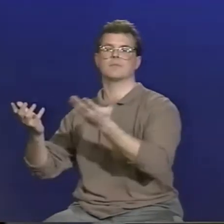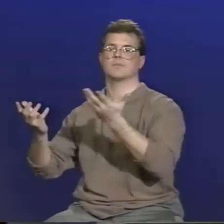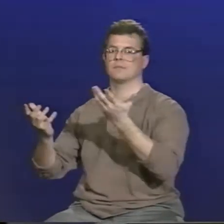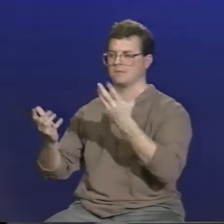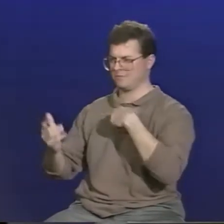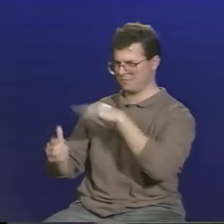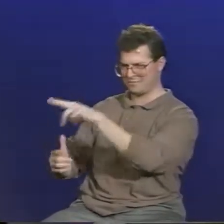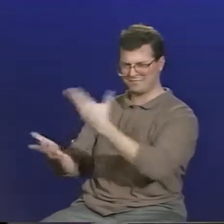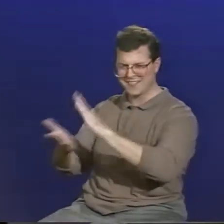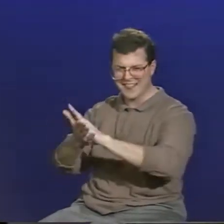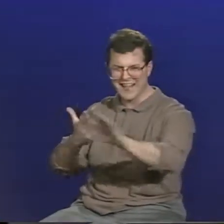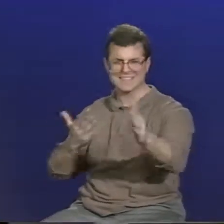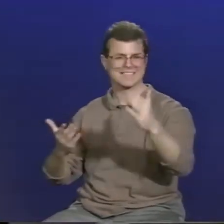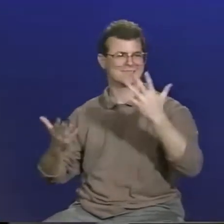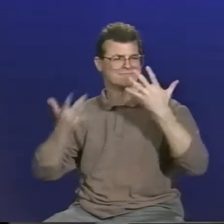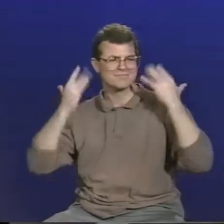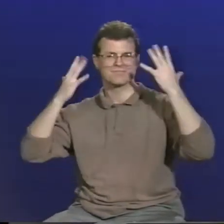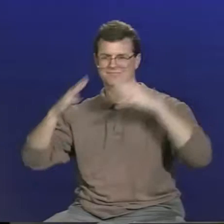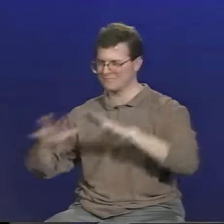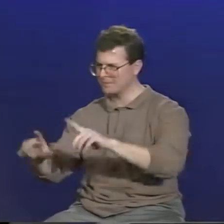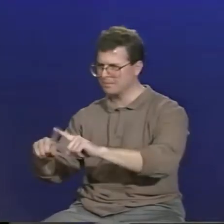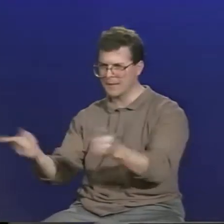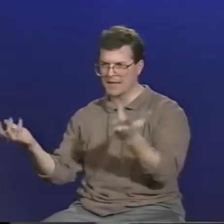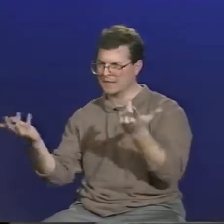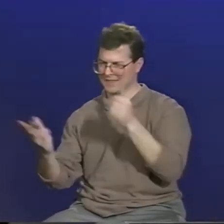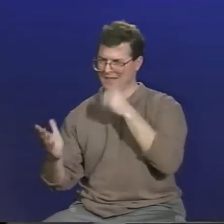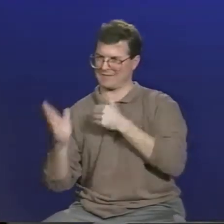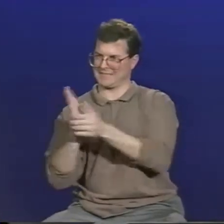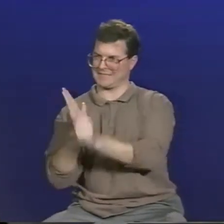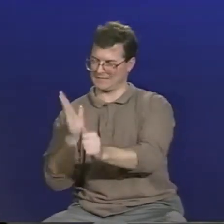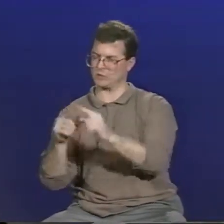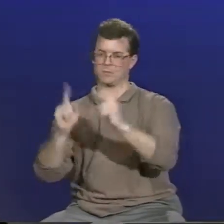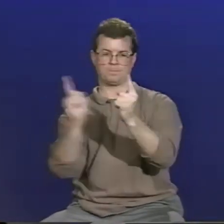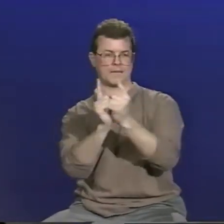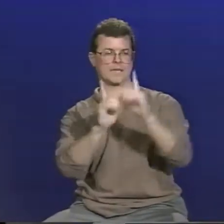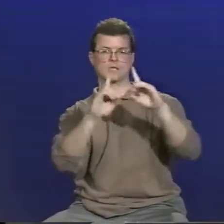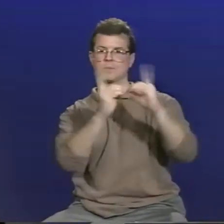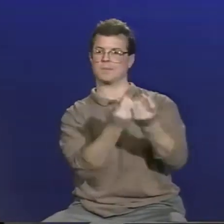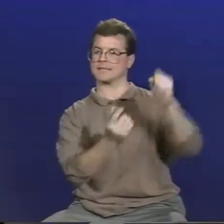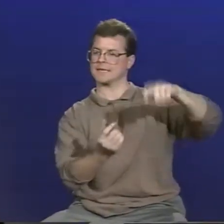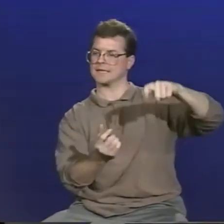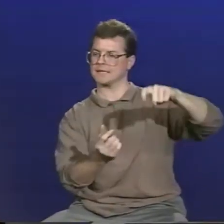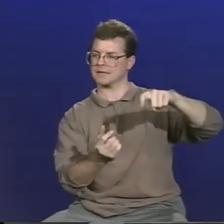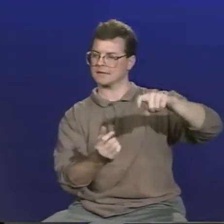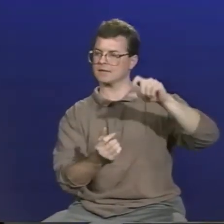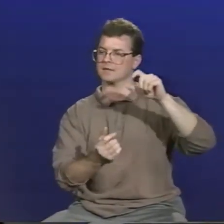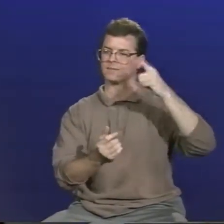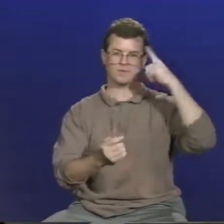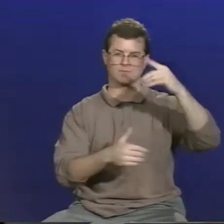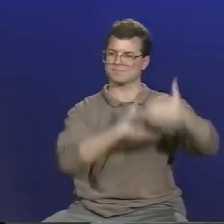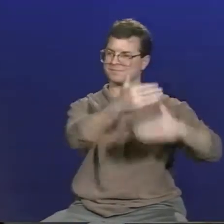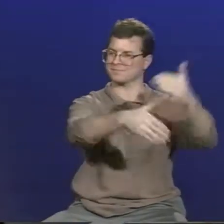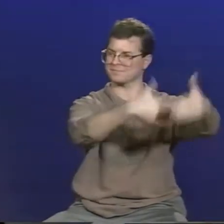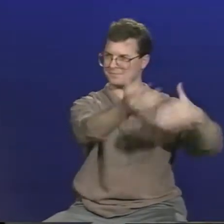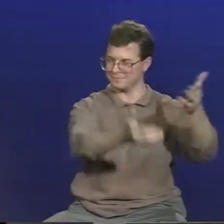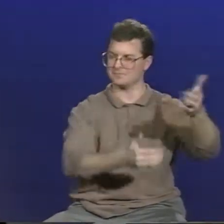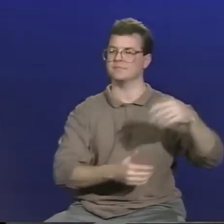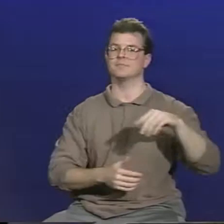And try as we might to help these people. They're friendly, they're courteous, they're motivated, but they